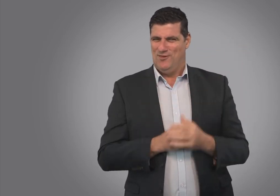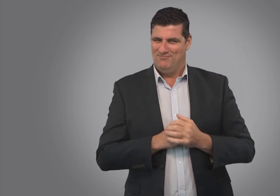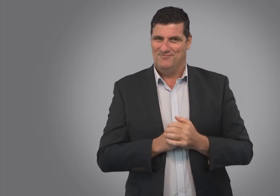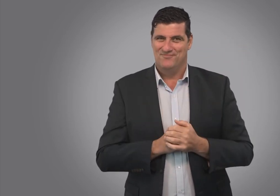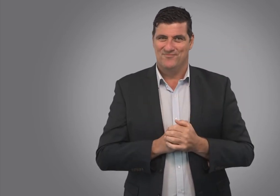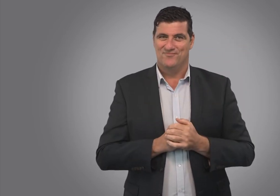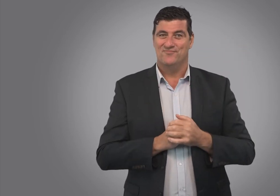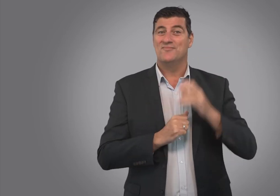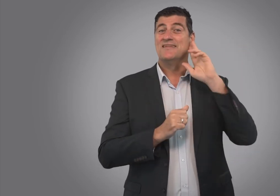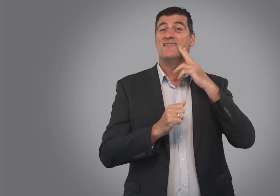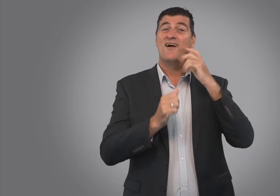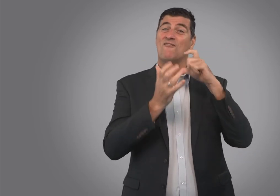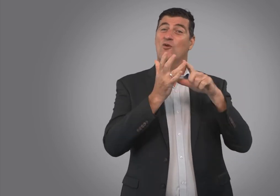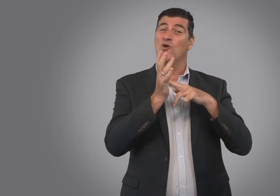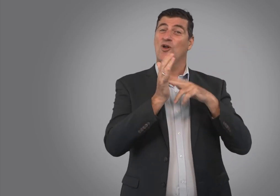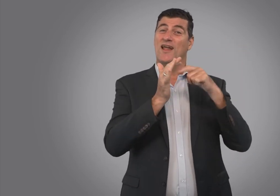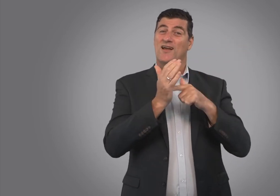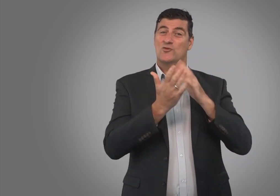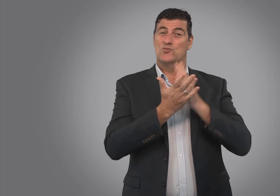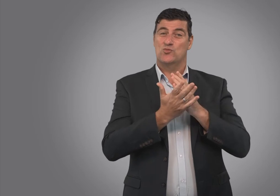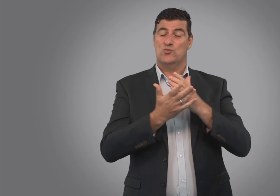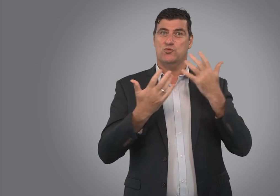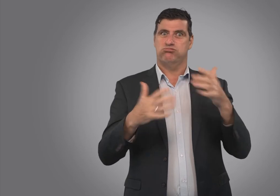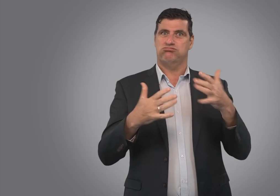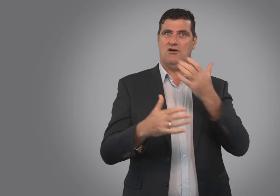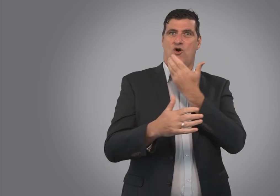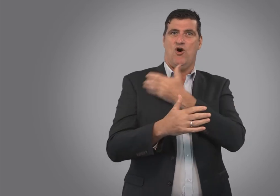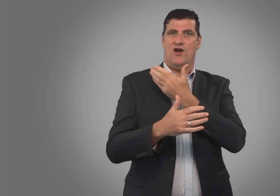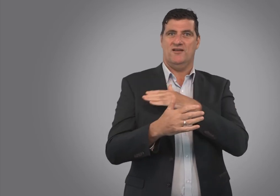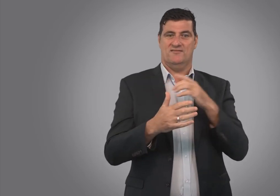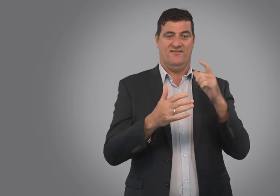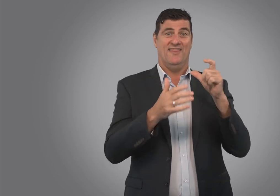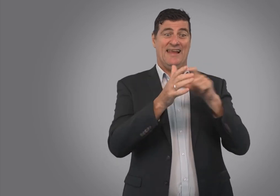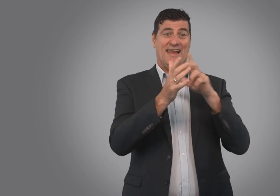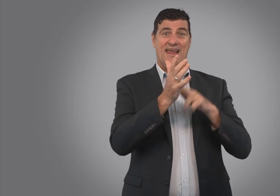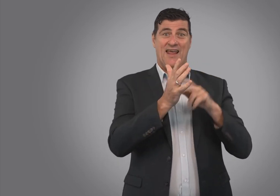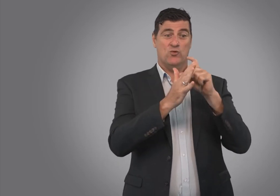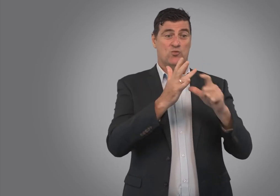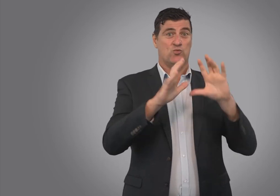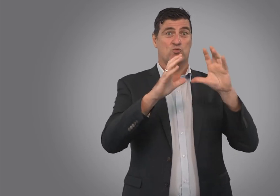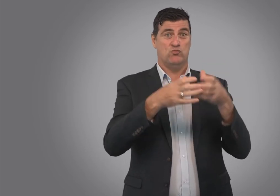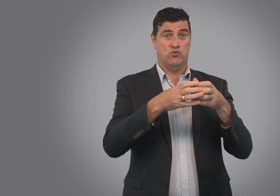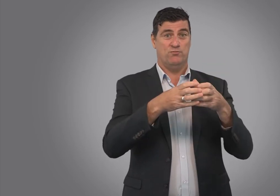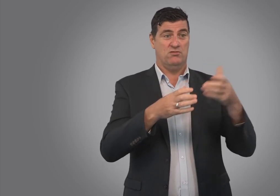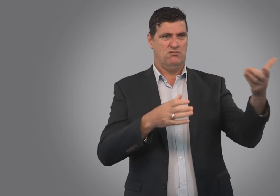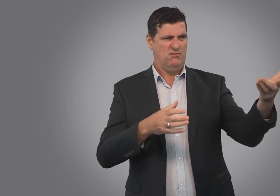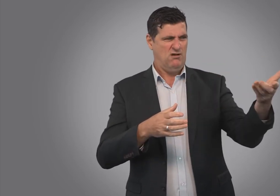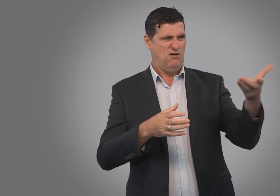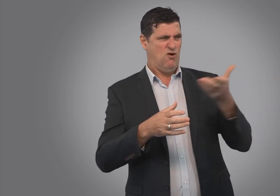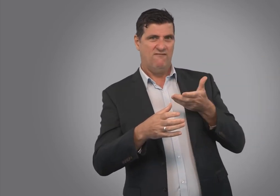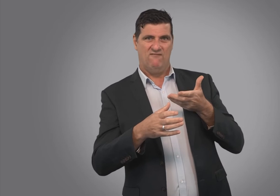Deaf Connect is honoured that the Can Do group has offered services